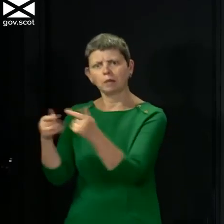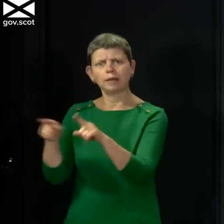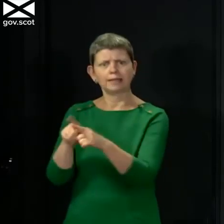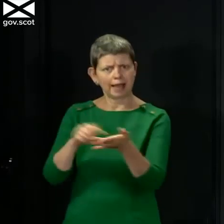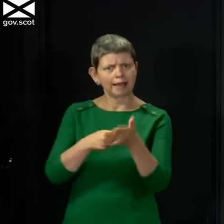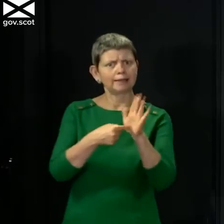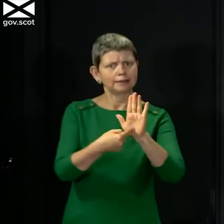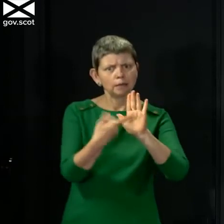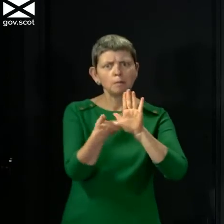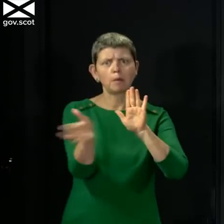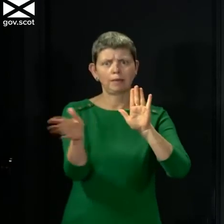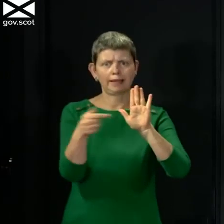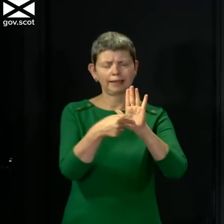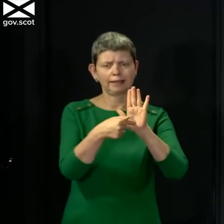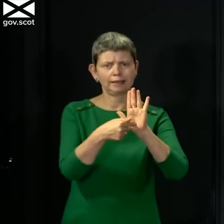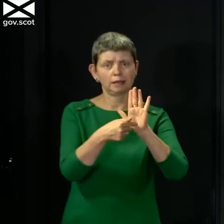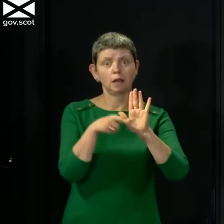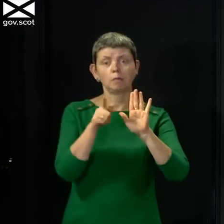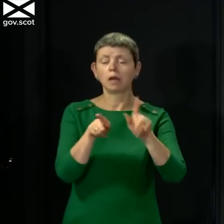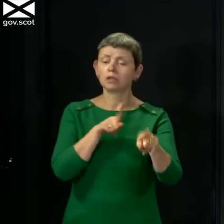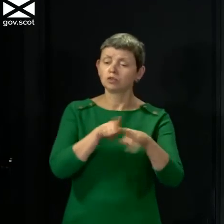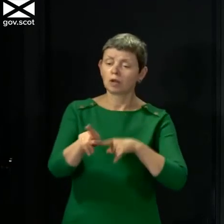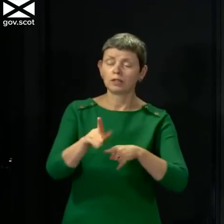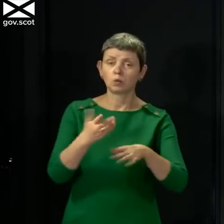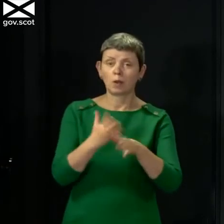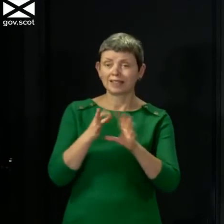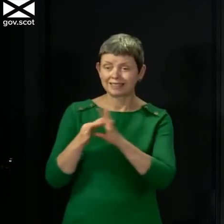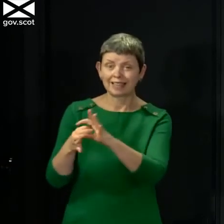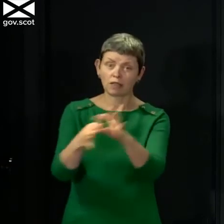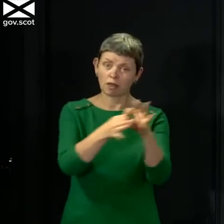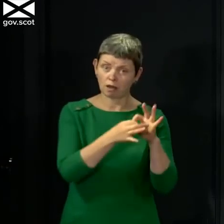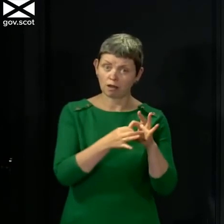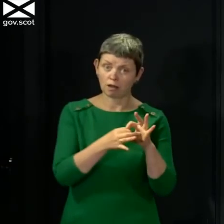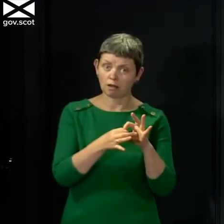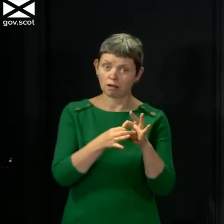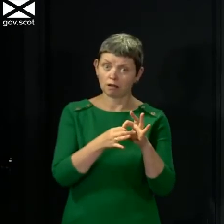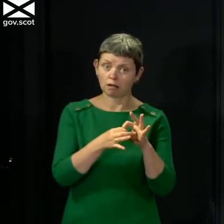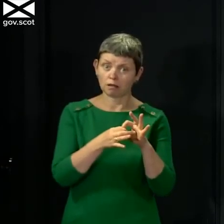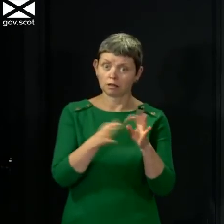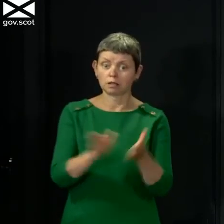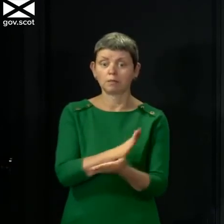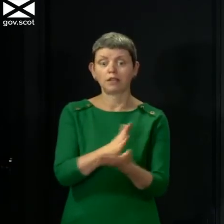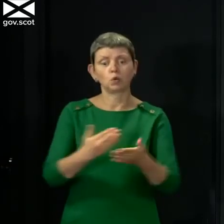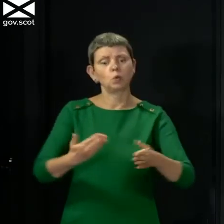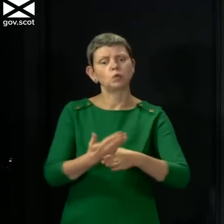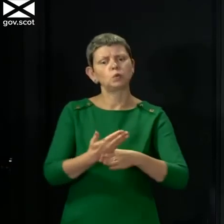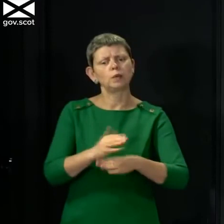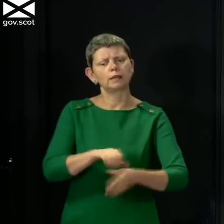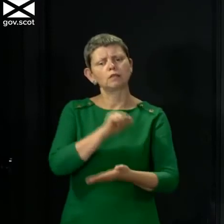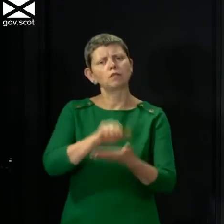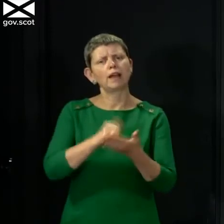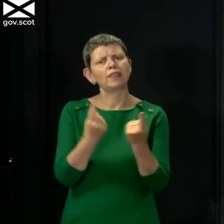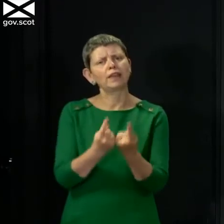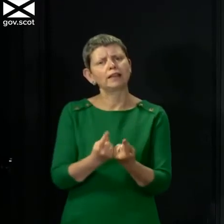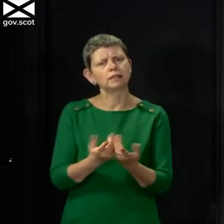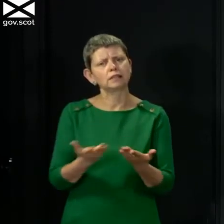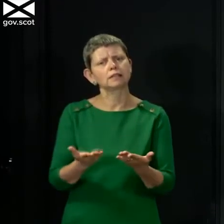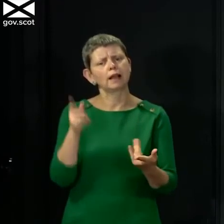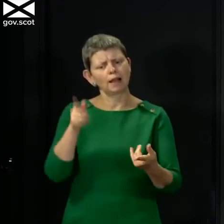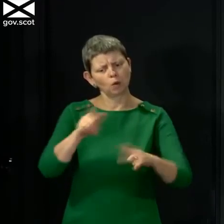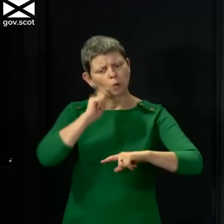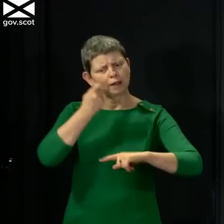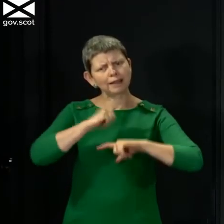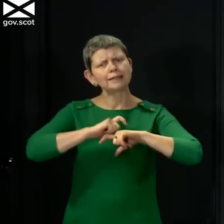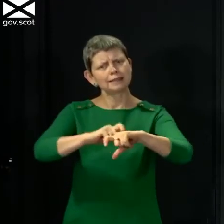together, collectively, collaboratively at the moment to do the right things and that's the basis on which we will continue to